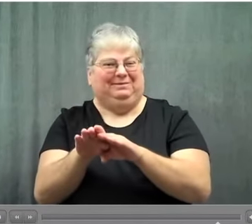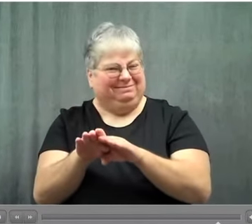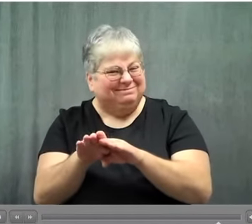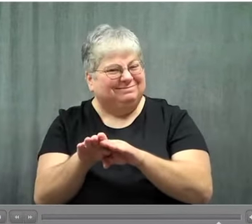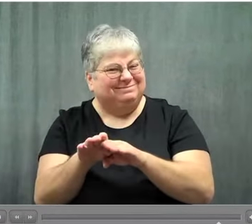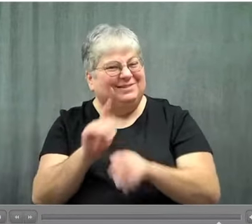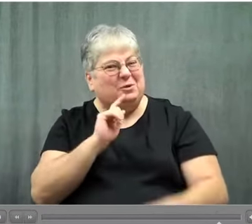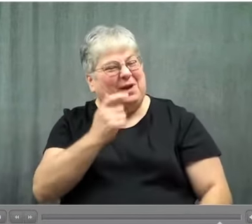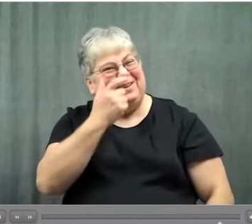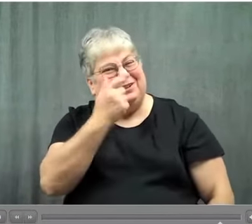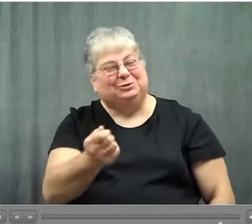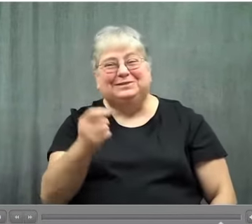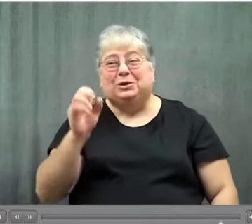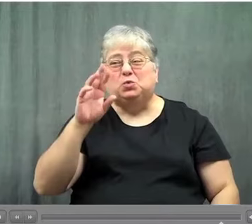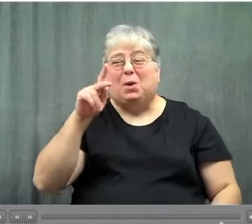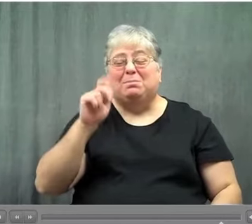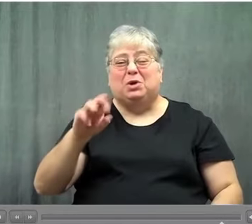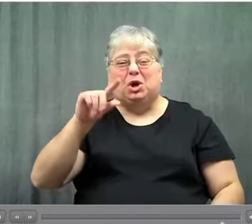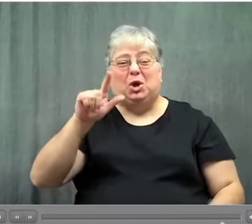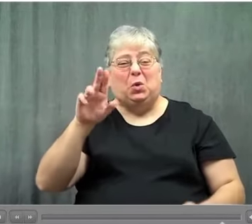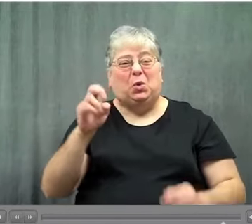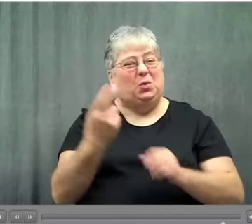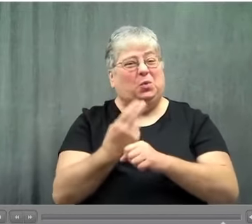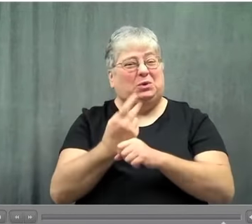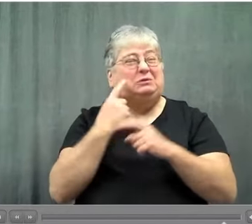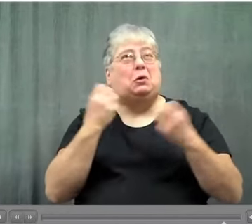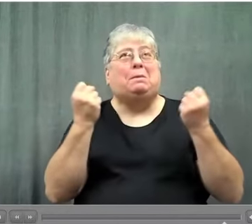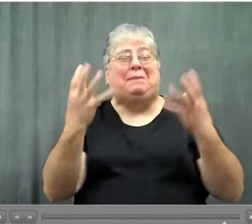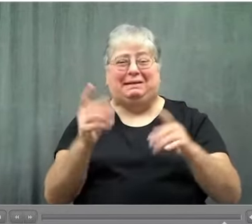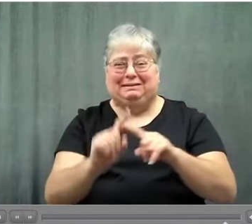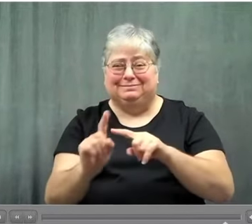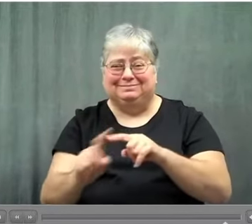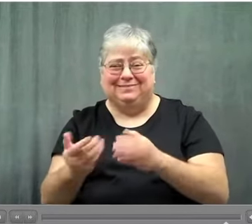But sometimes the doctors will actually have things that will glue their eyes shut.